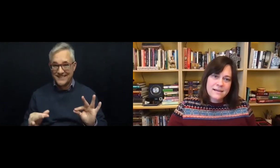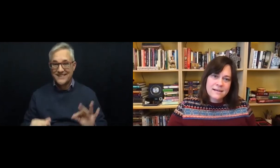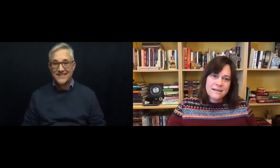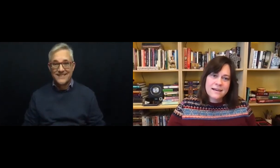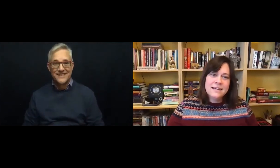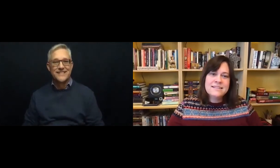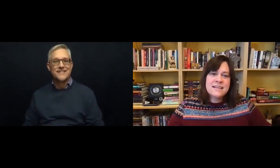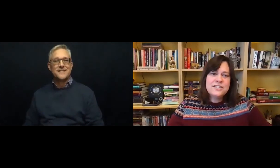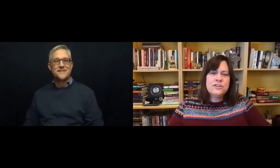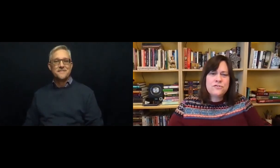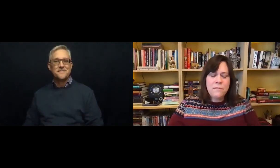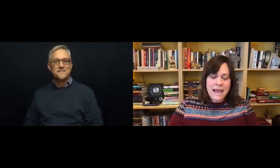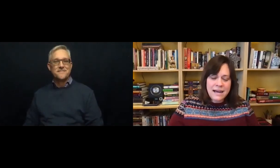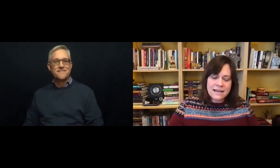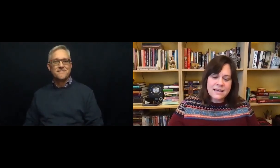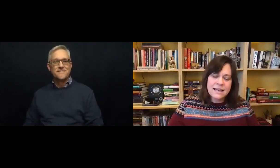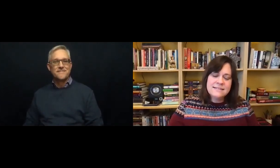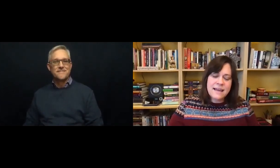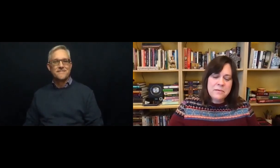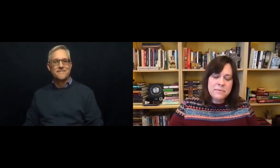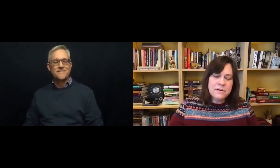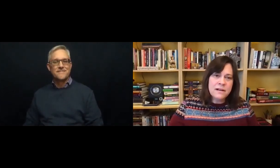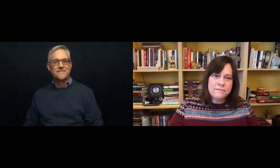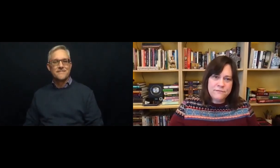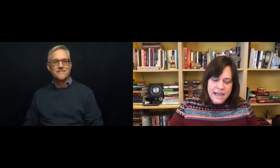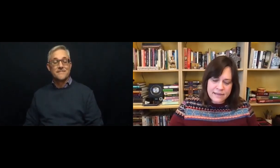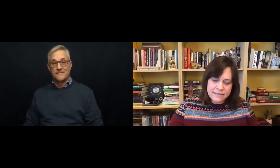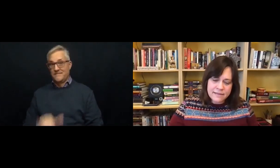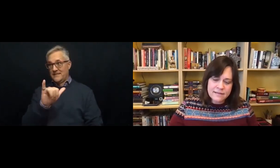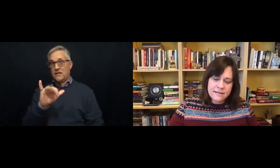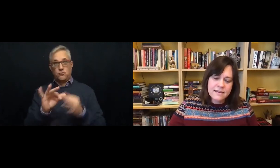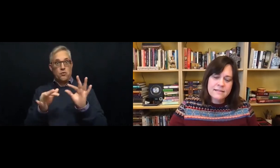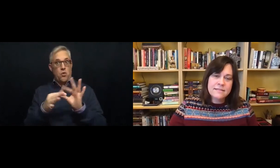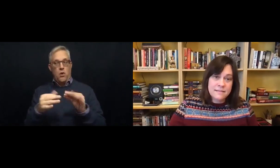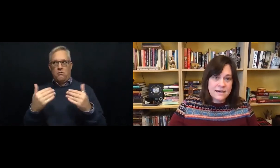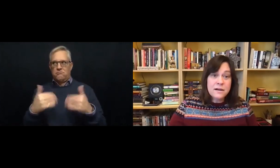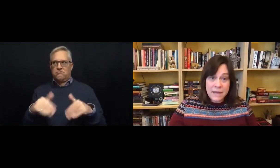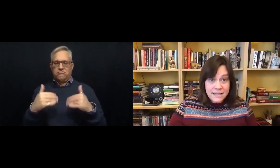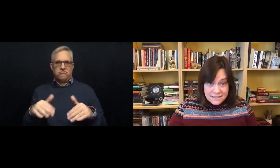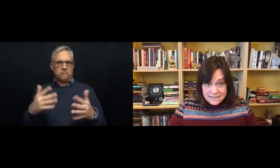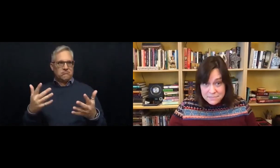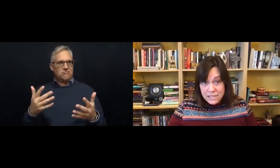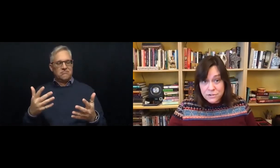It is such a dramatic example of faith that it amazes me too.